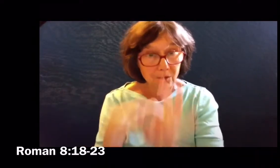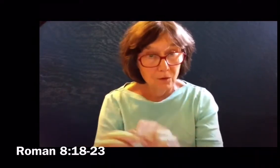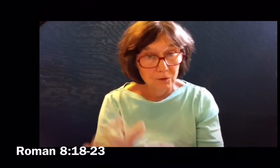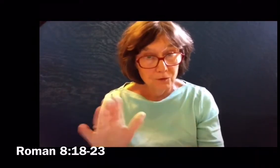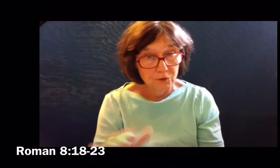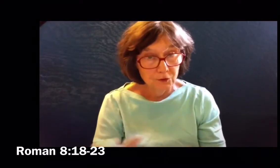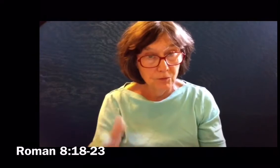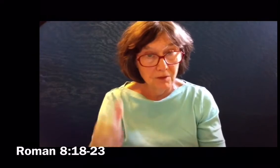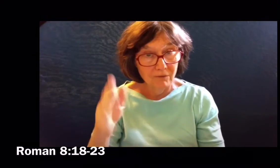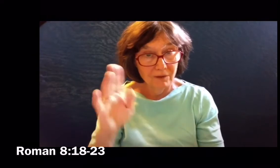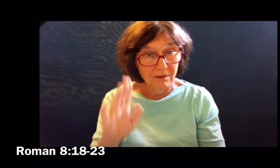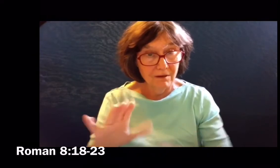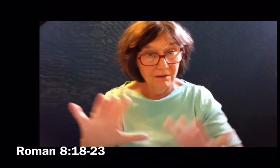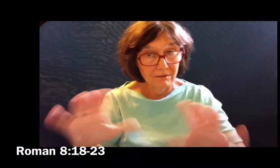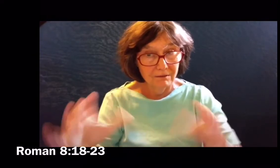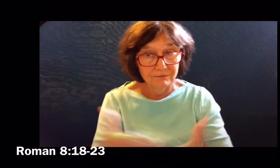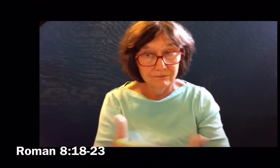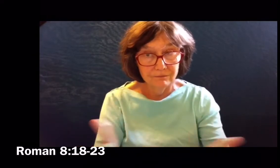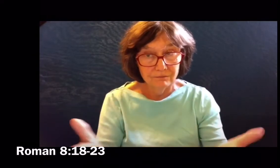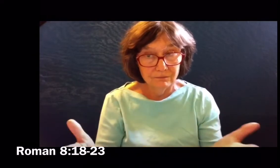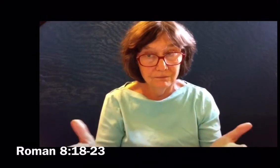of the children of God.